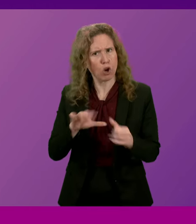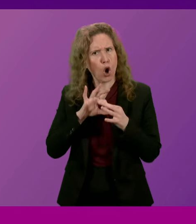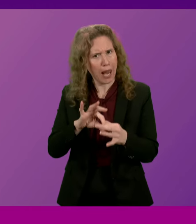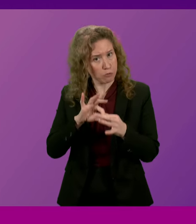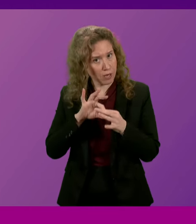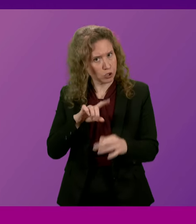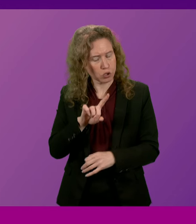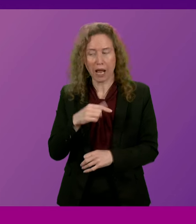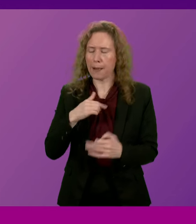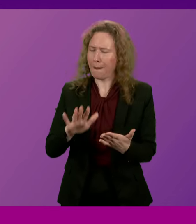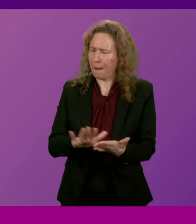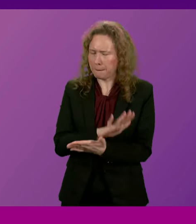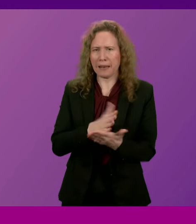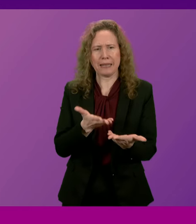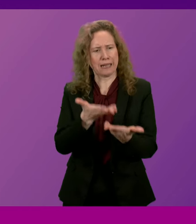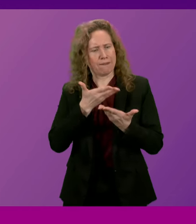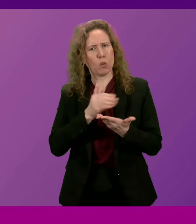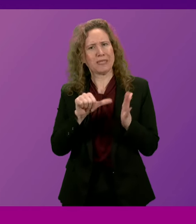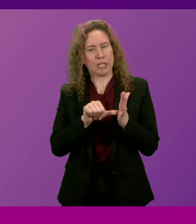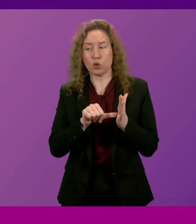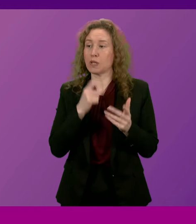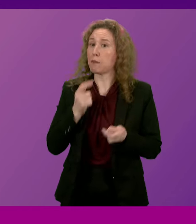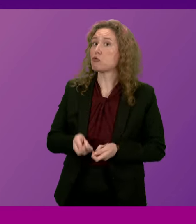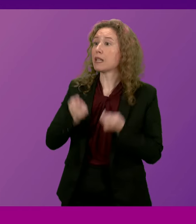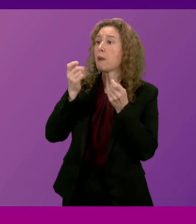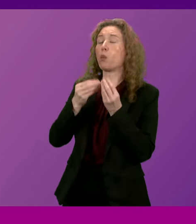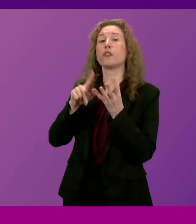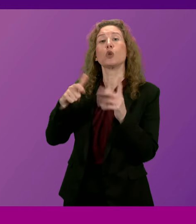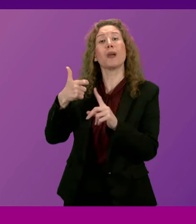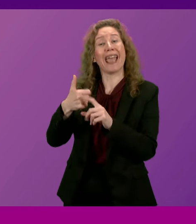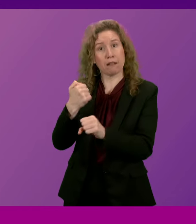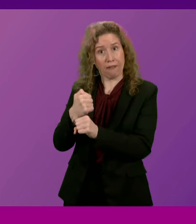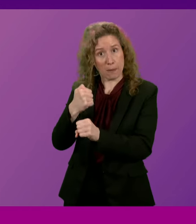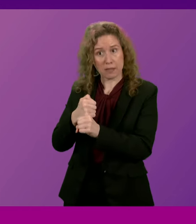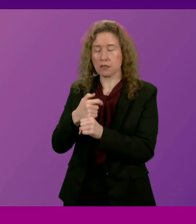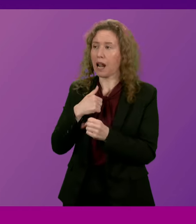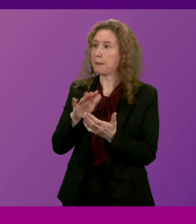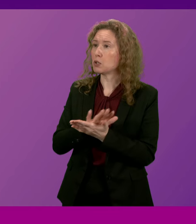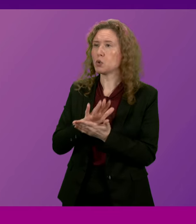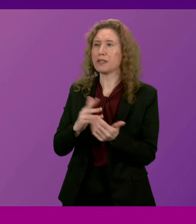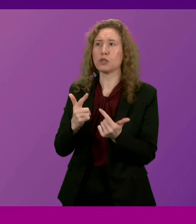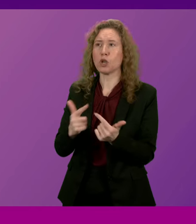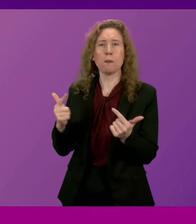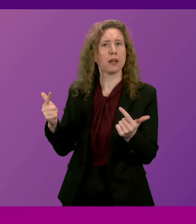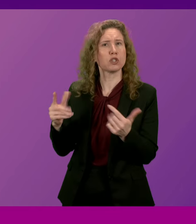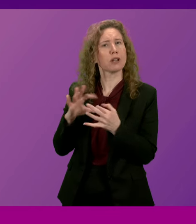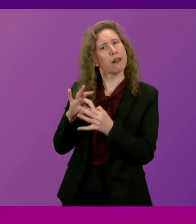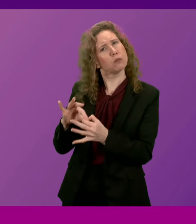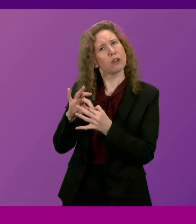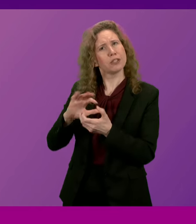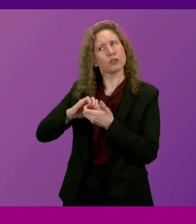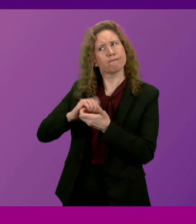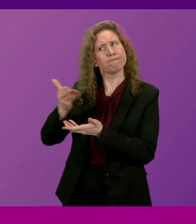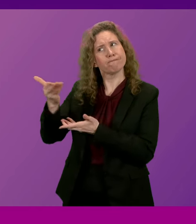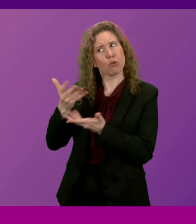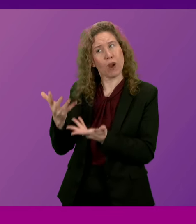I will happily take forward these issues with the United Kingdom Government with whom I'm enjoying such collaborative and cooperative discussions just